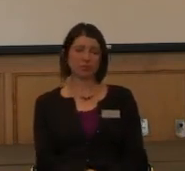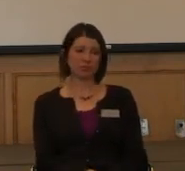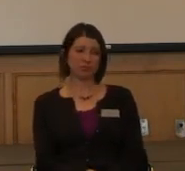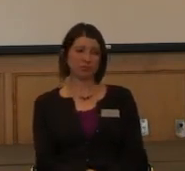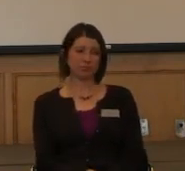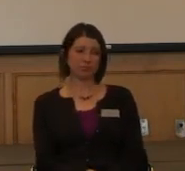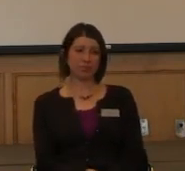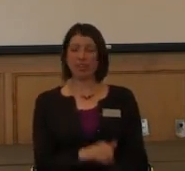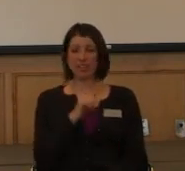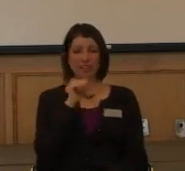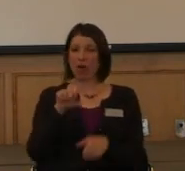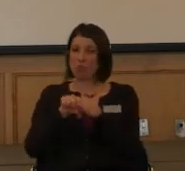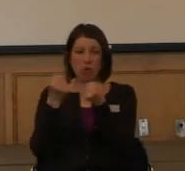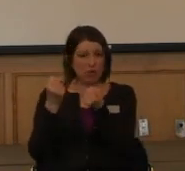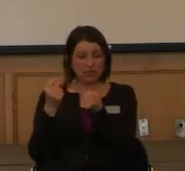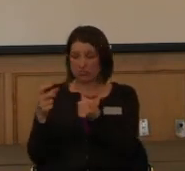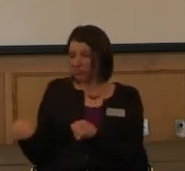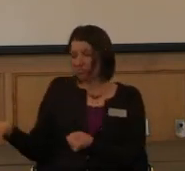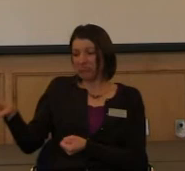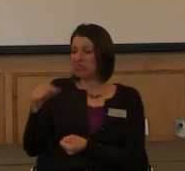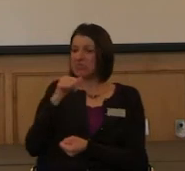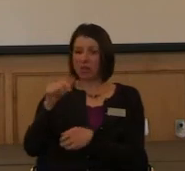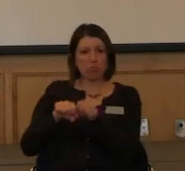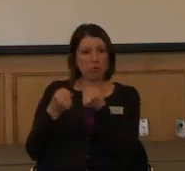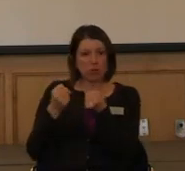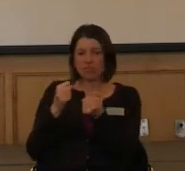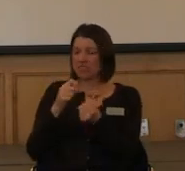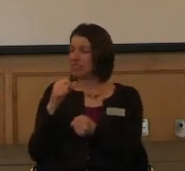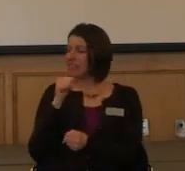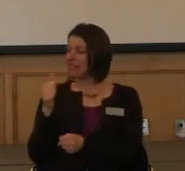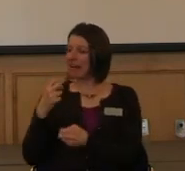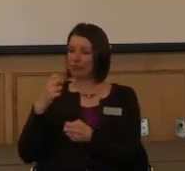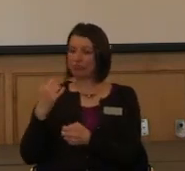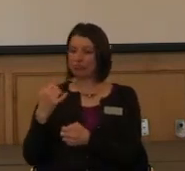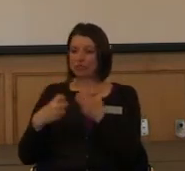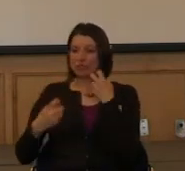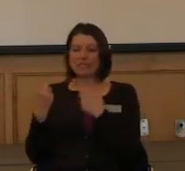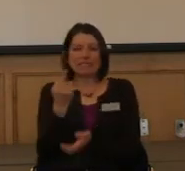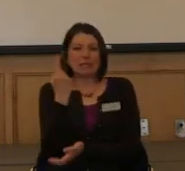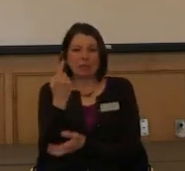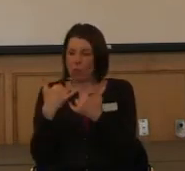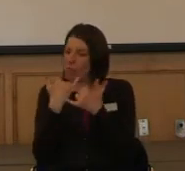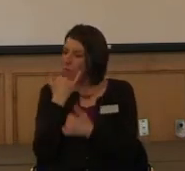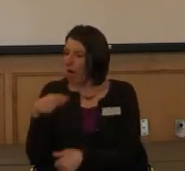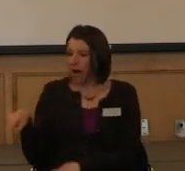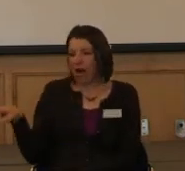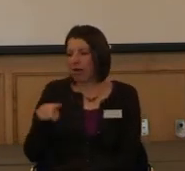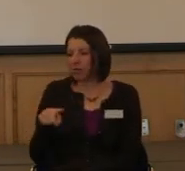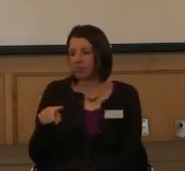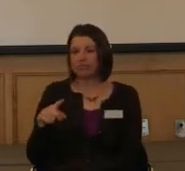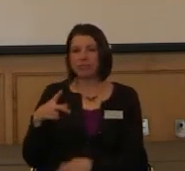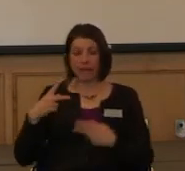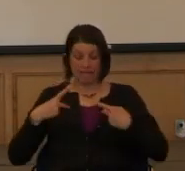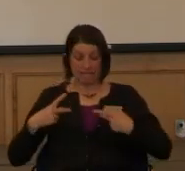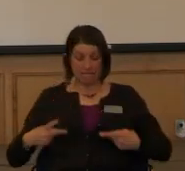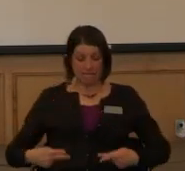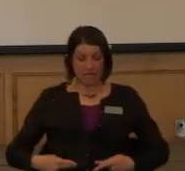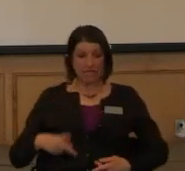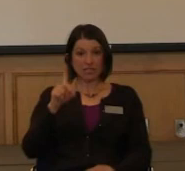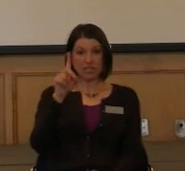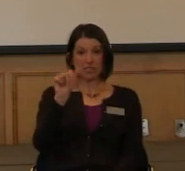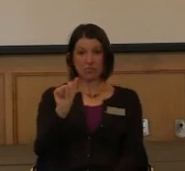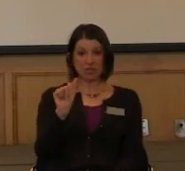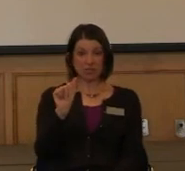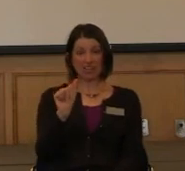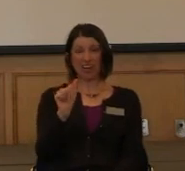Don't treat them like there's something wrong with them because there isn't. I view physical ability on a spectrum.